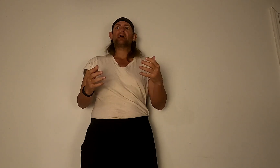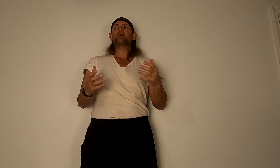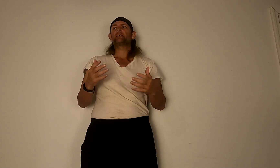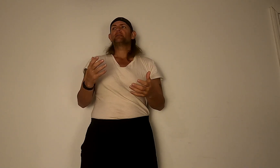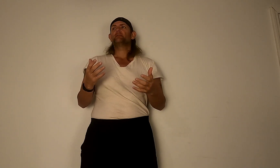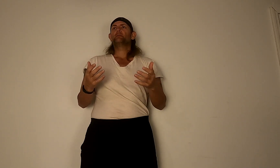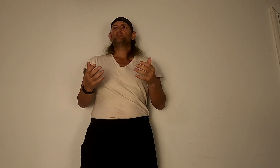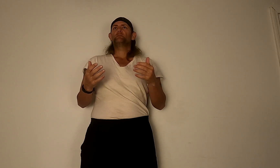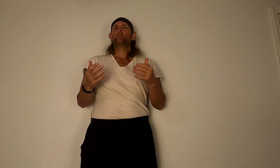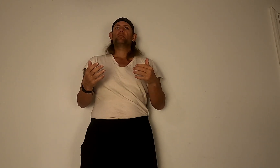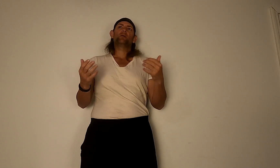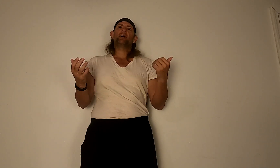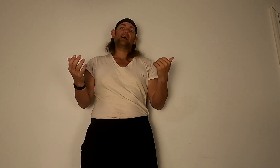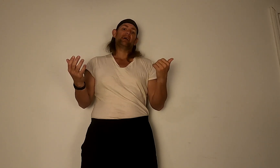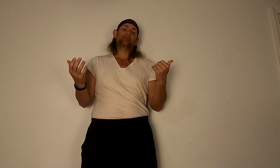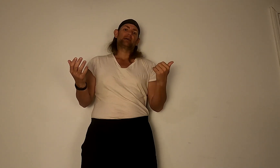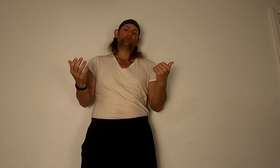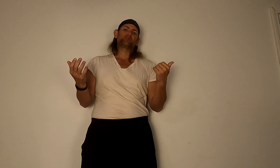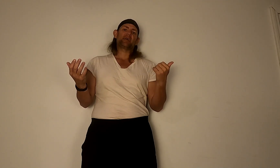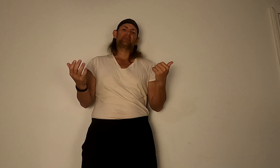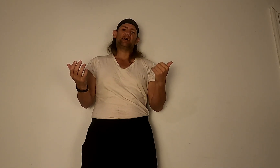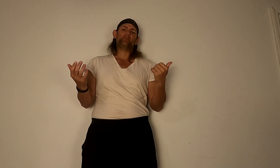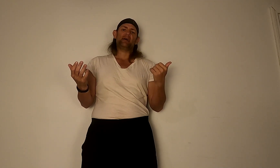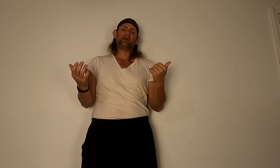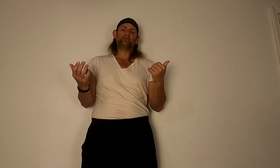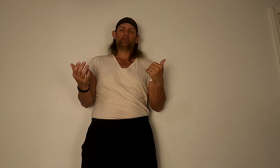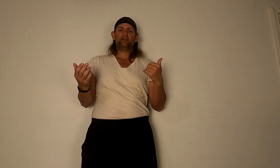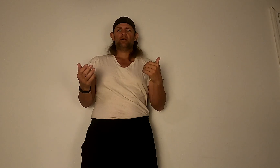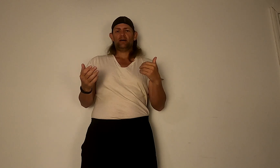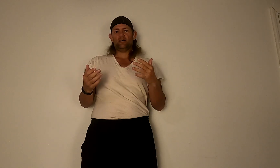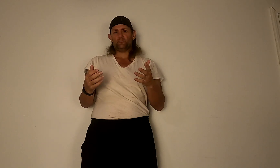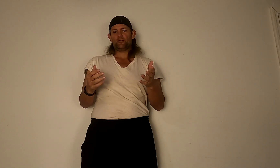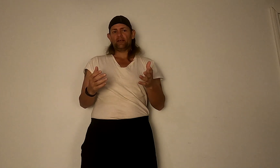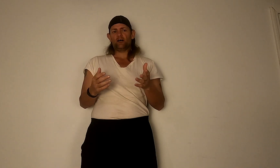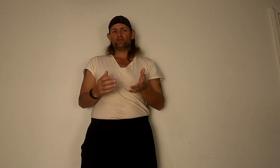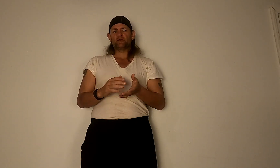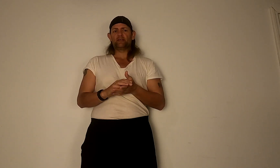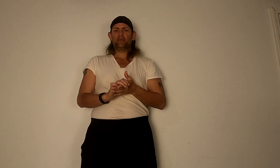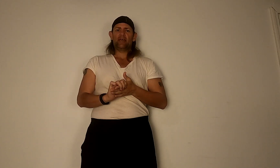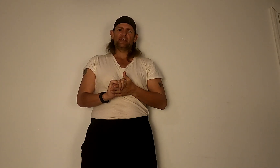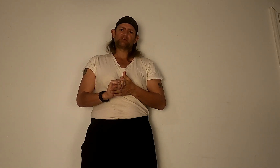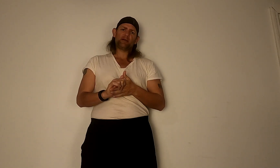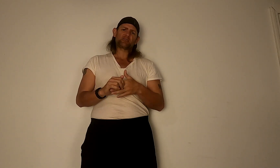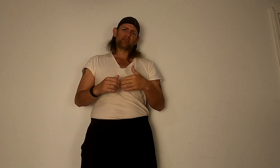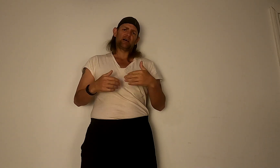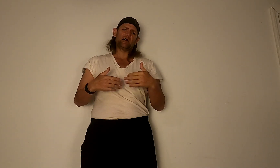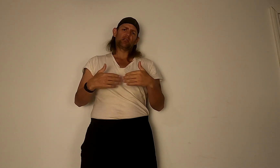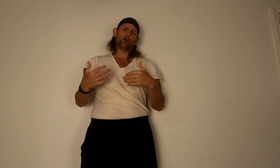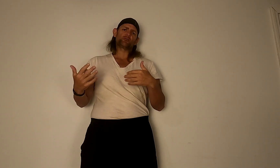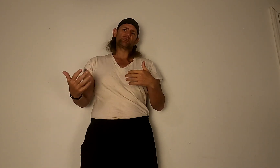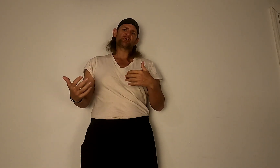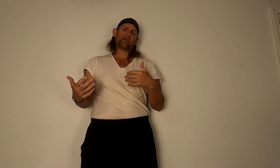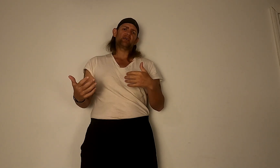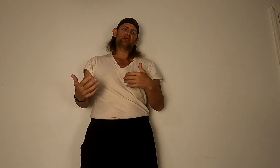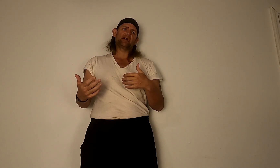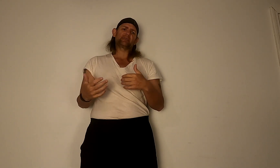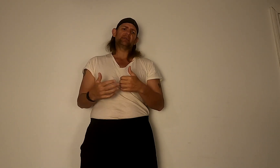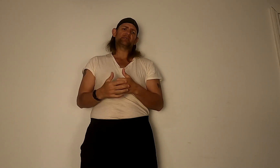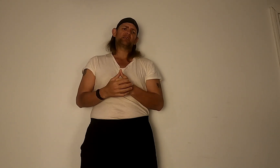like well I like double checking that math pretty often and especially on larger scale like this.